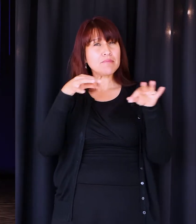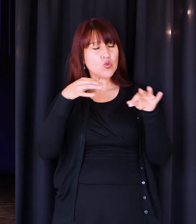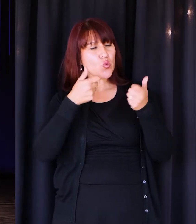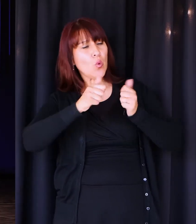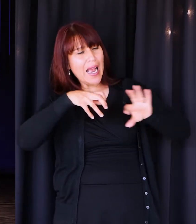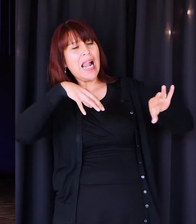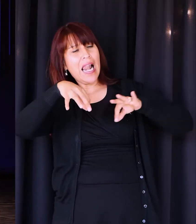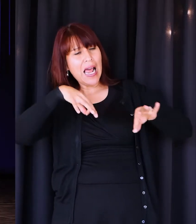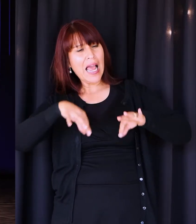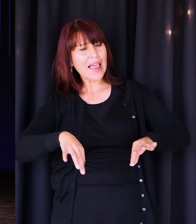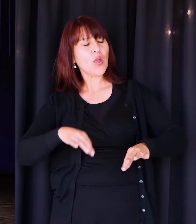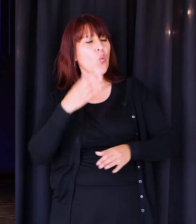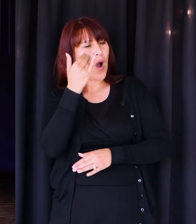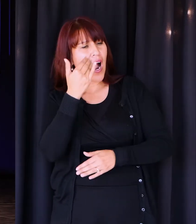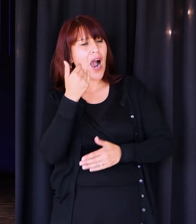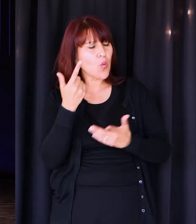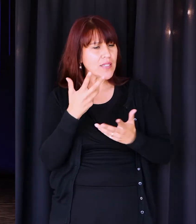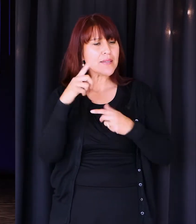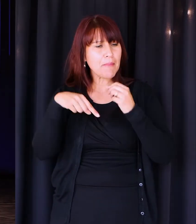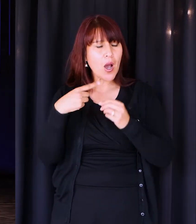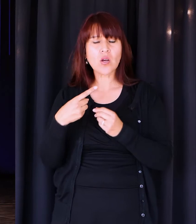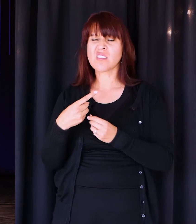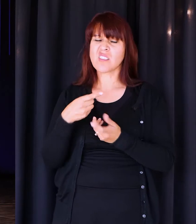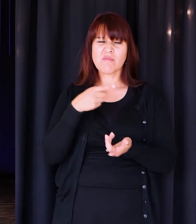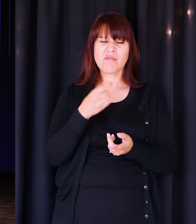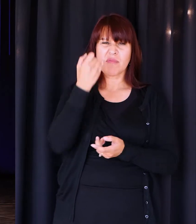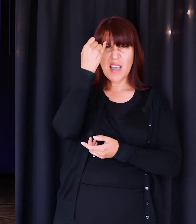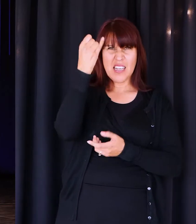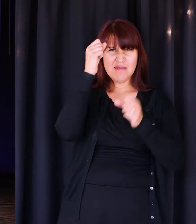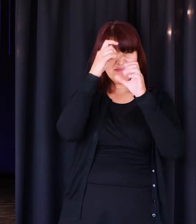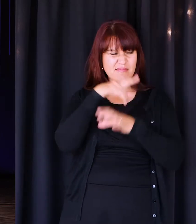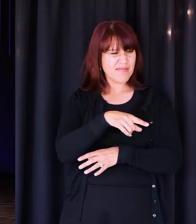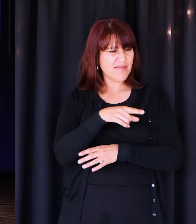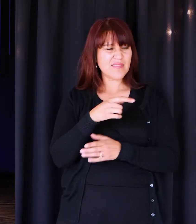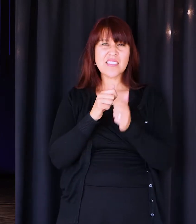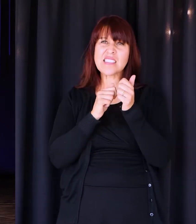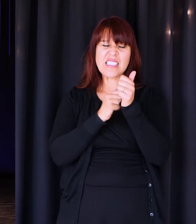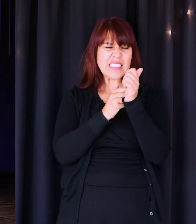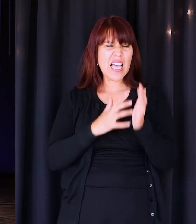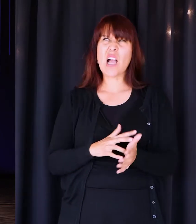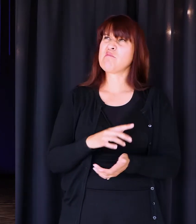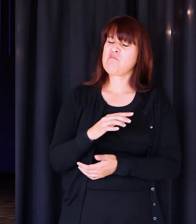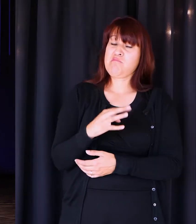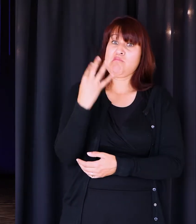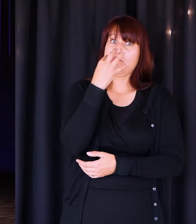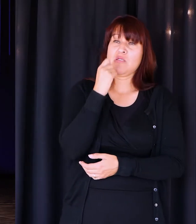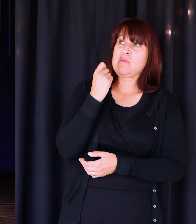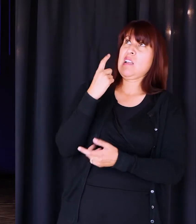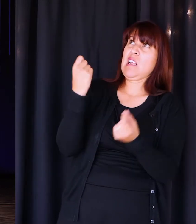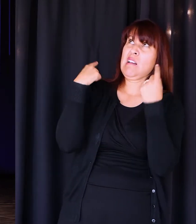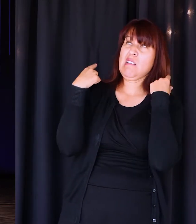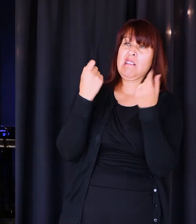what his kingdom is about. And I can almost picture because the disciples, their eyes are glazing over and they just don't get it. So